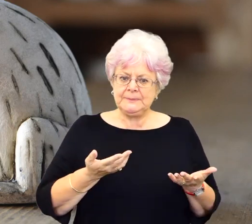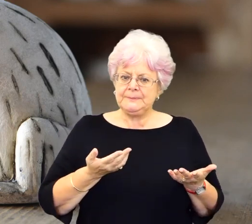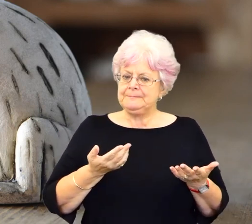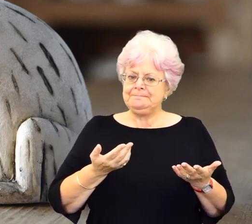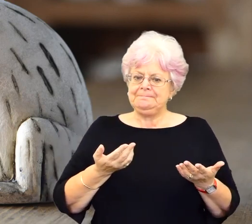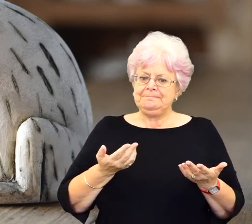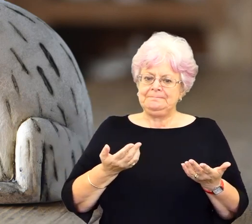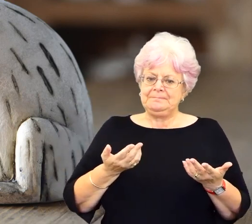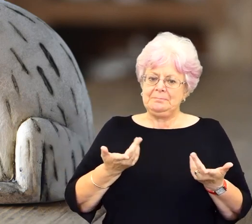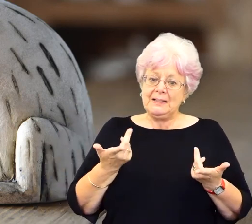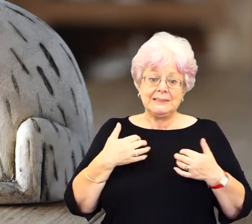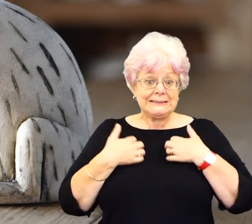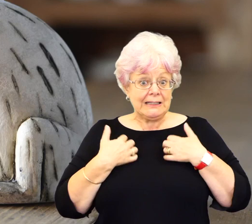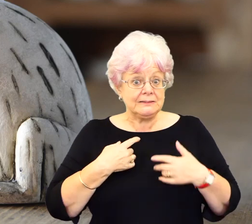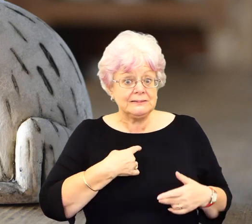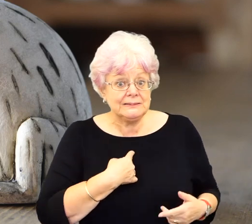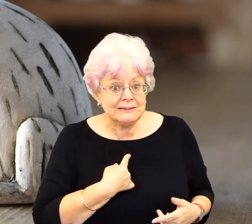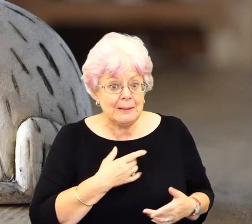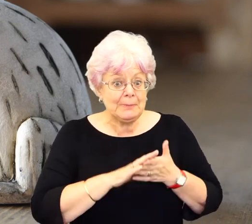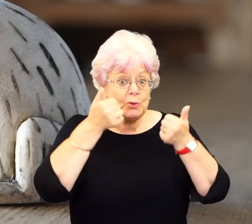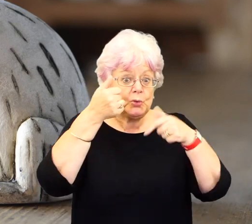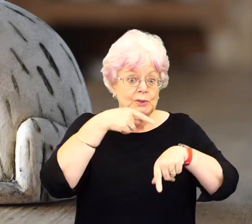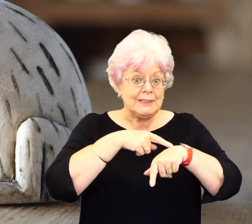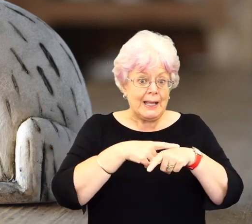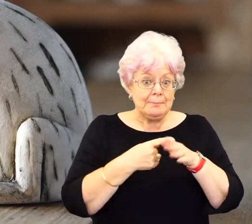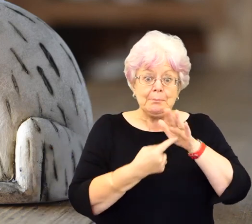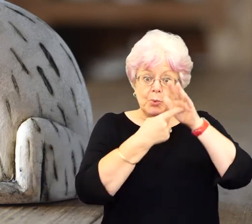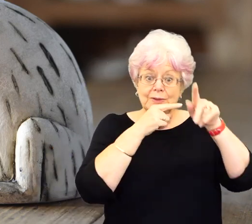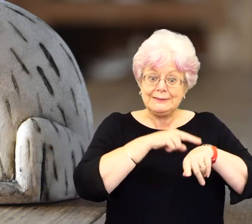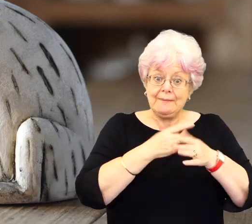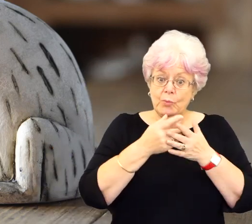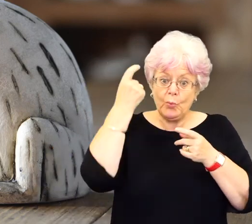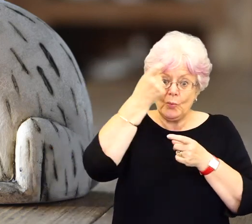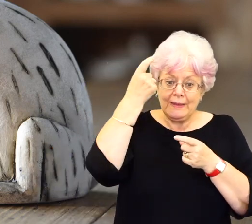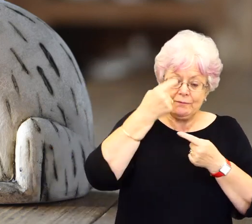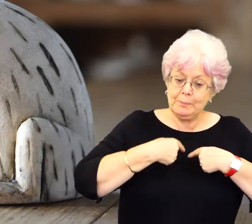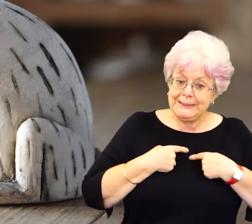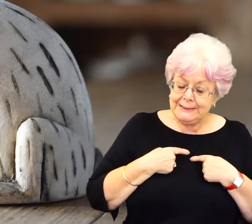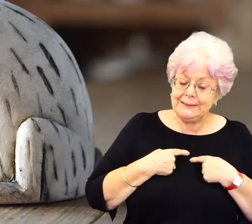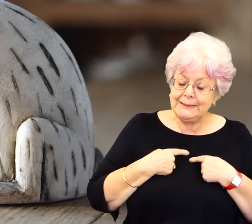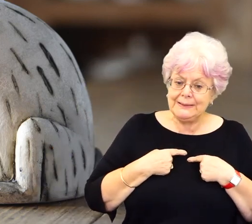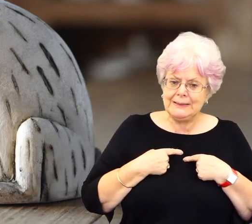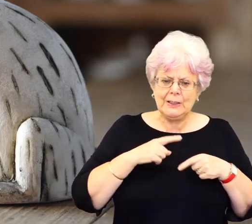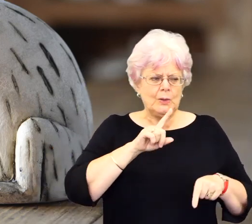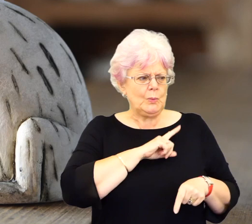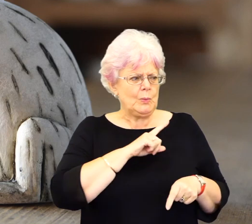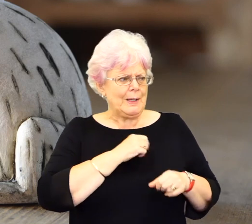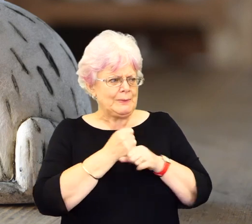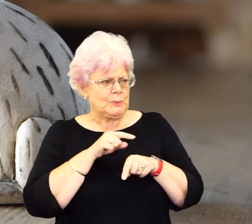exotic city for me, um, but, yeah, it was, but it was a good time to, important time to think, and you think, why,